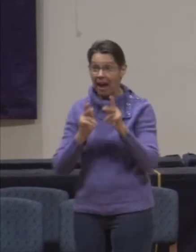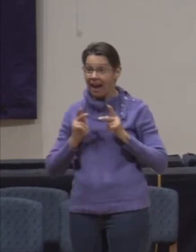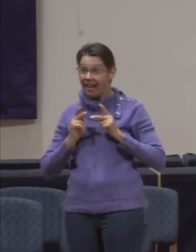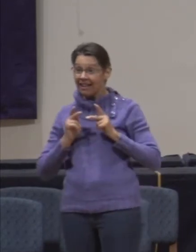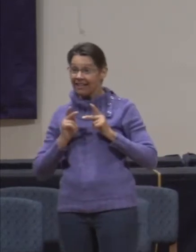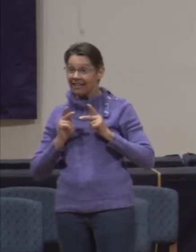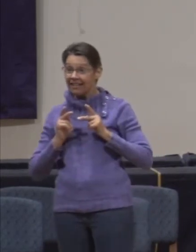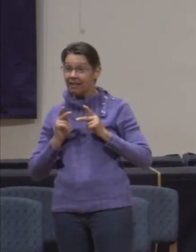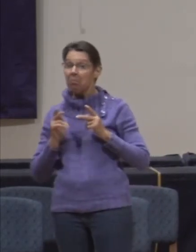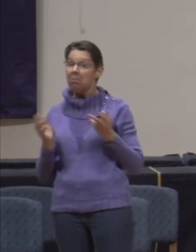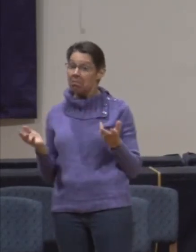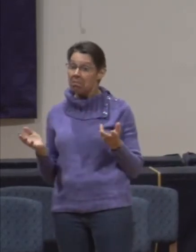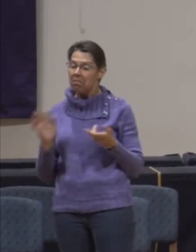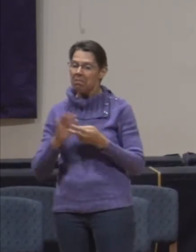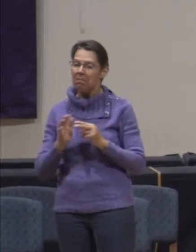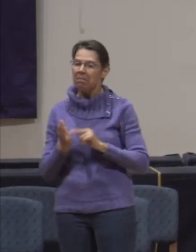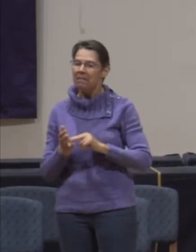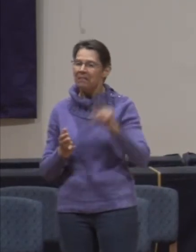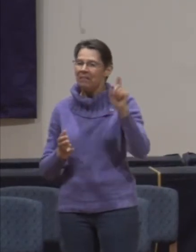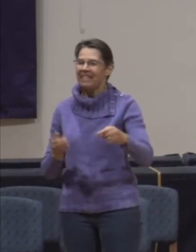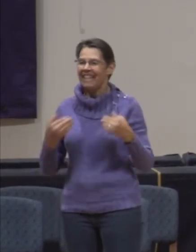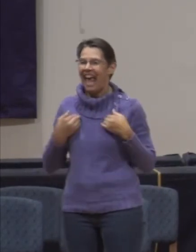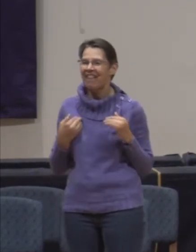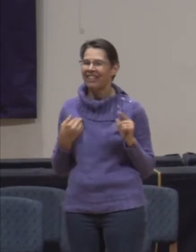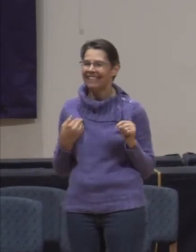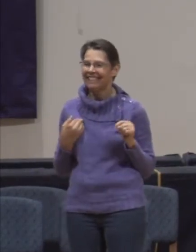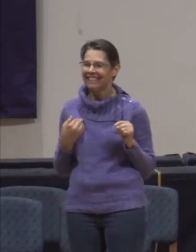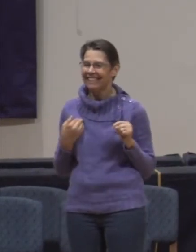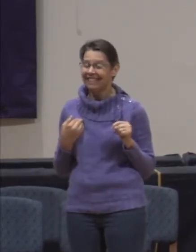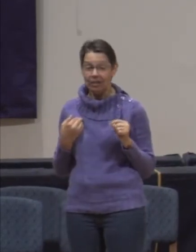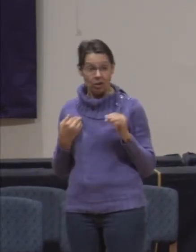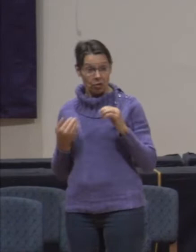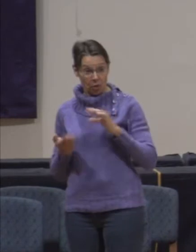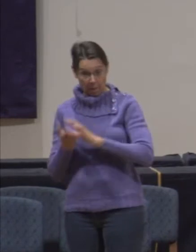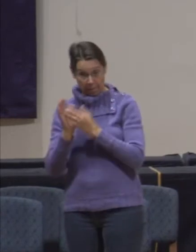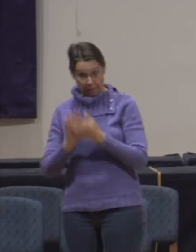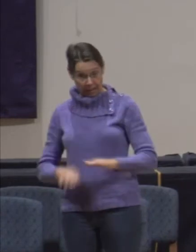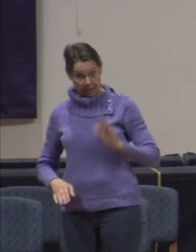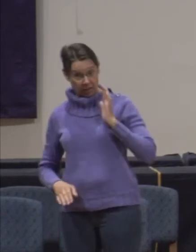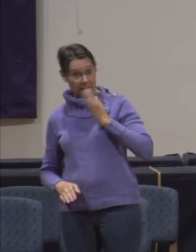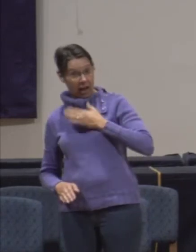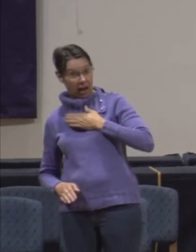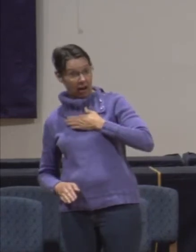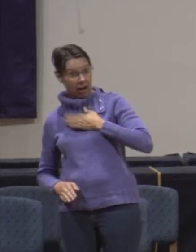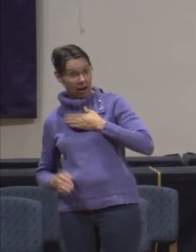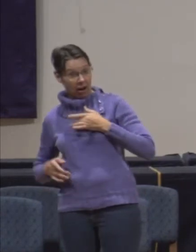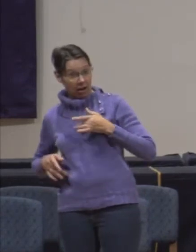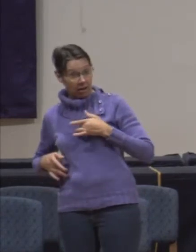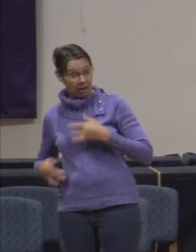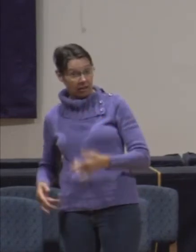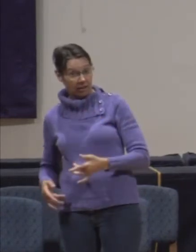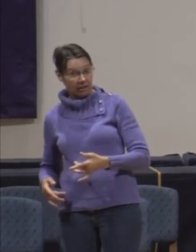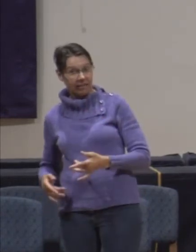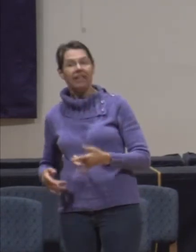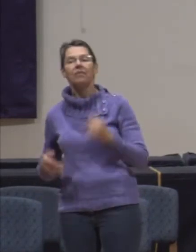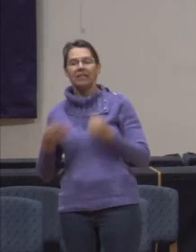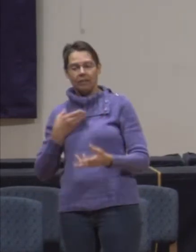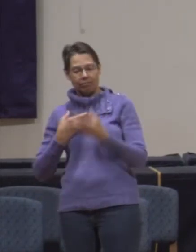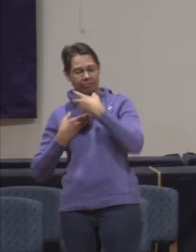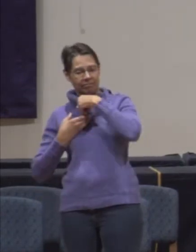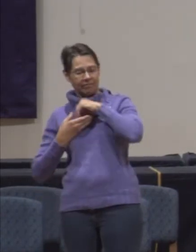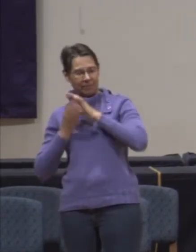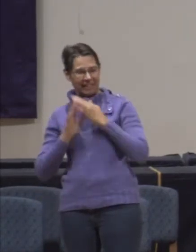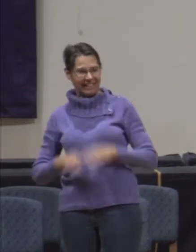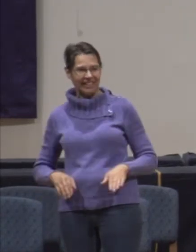within us already. So peace is the first thing that Jesus wants these disciples to take out in their mission.